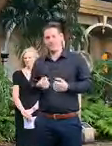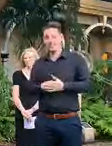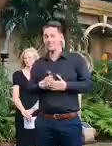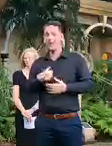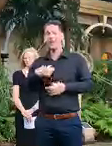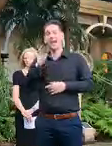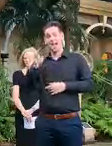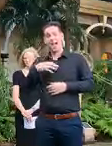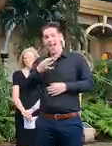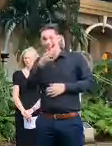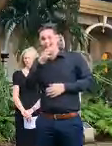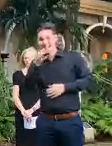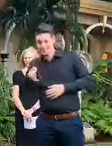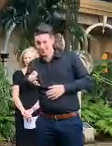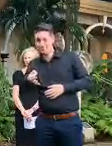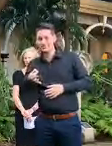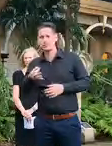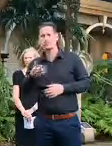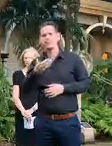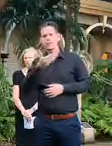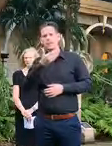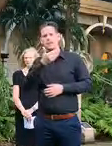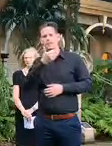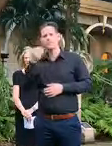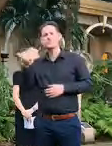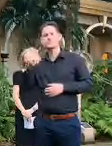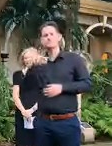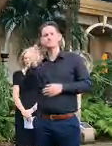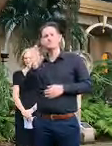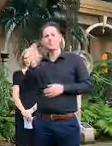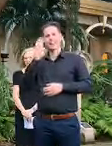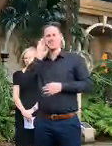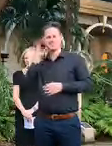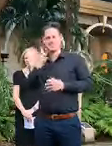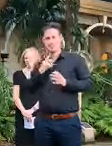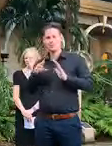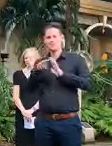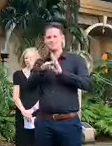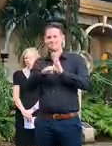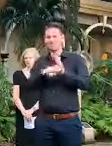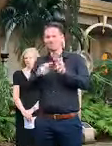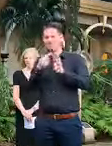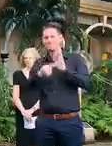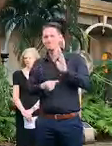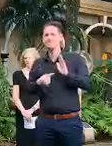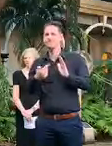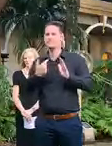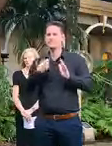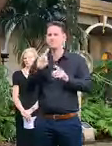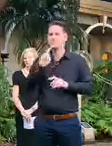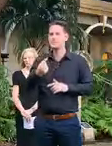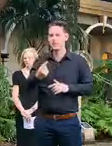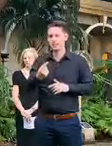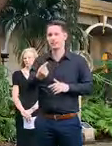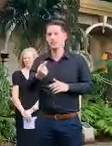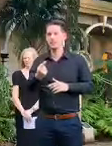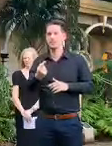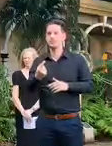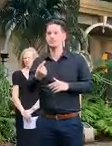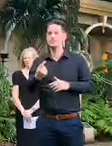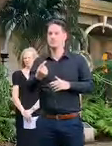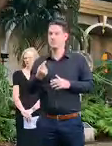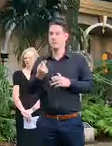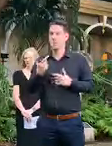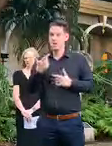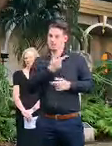queenslanders to respond to the very key measure measures that we are saying based on